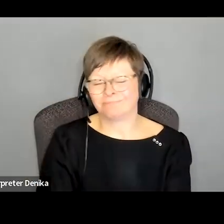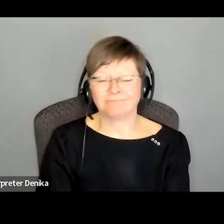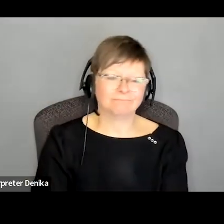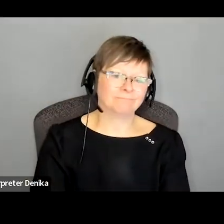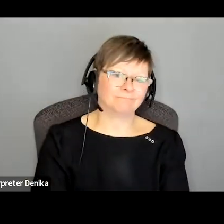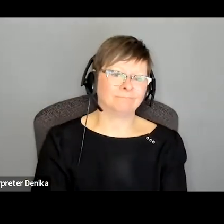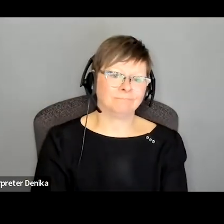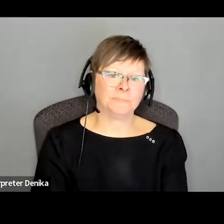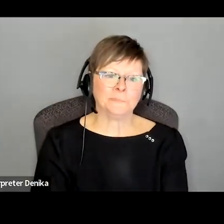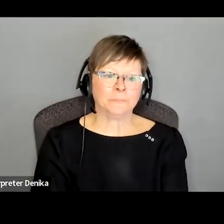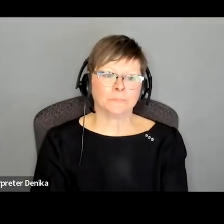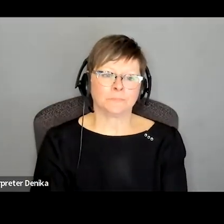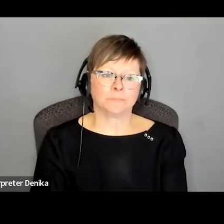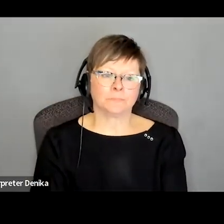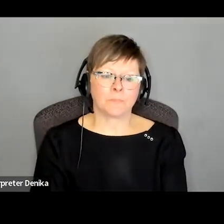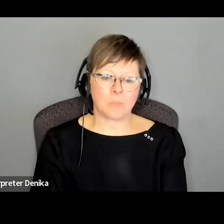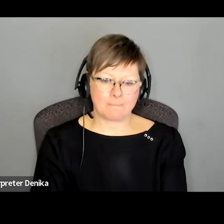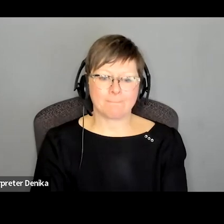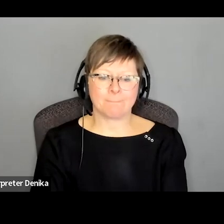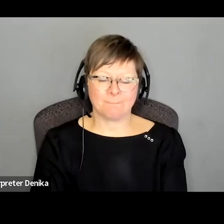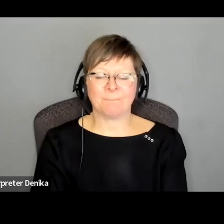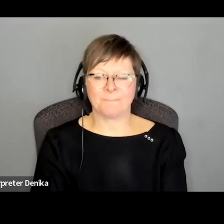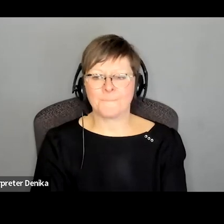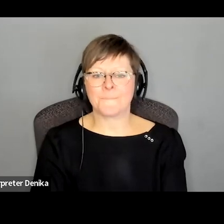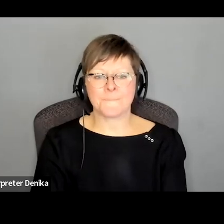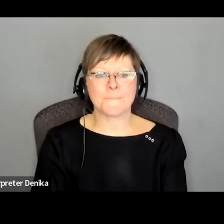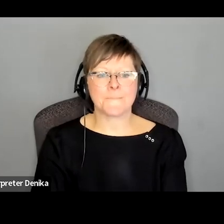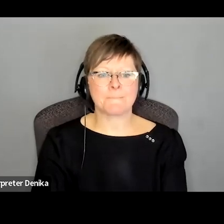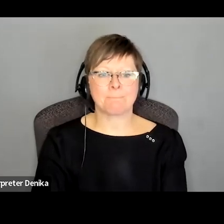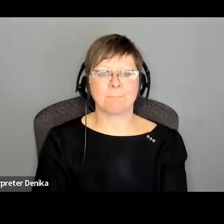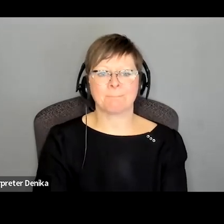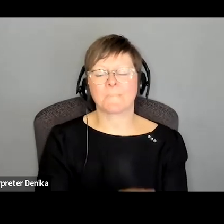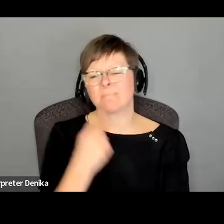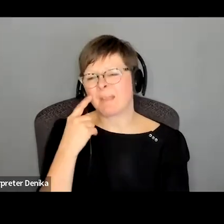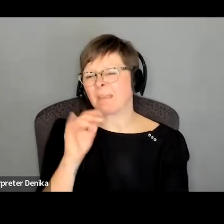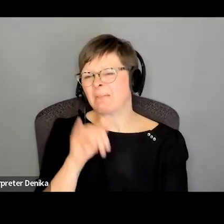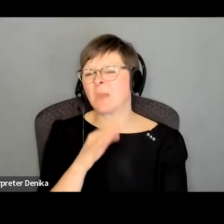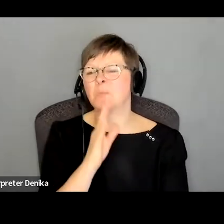hopefully say on the breakdown what's going on